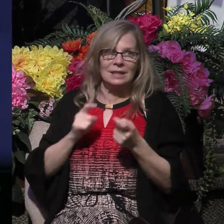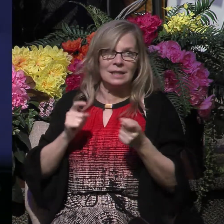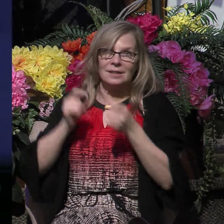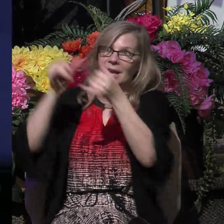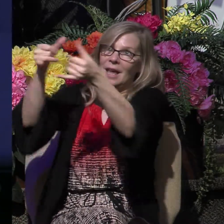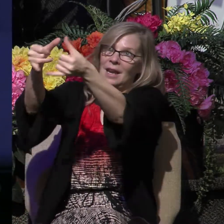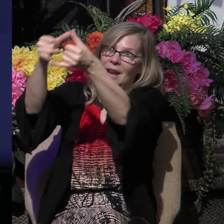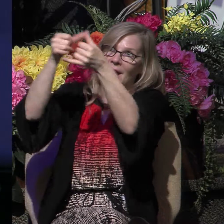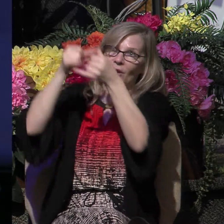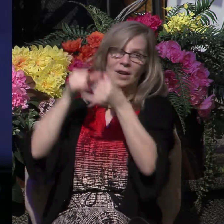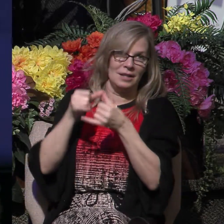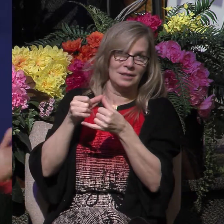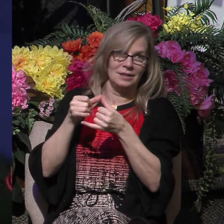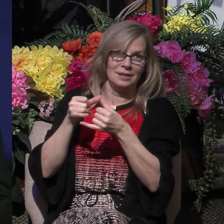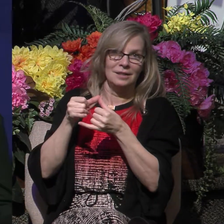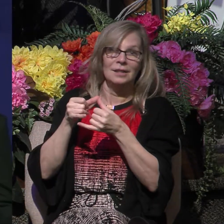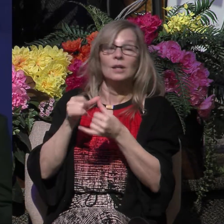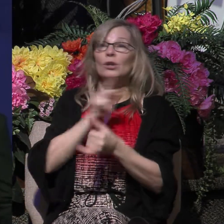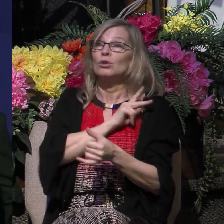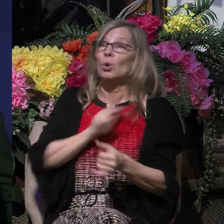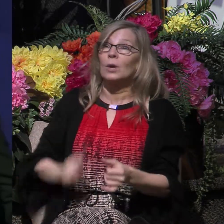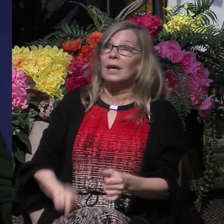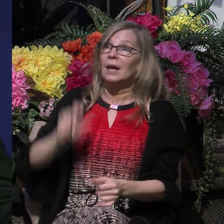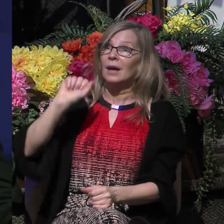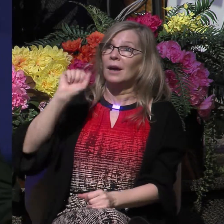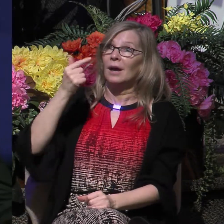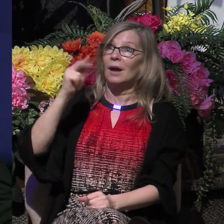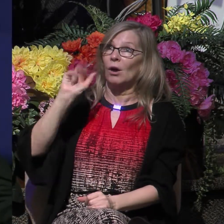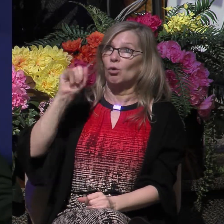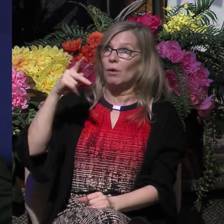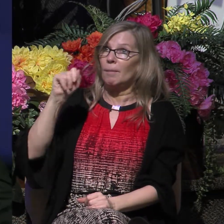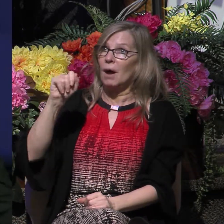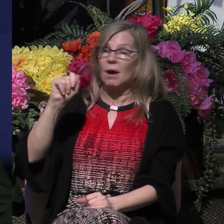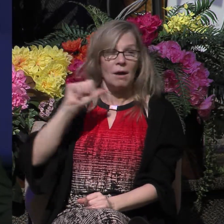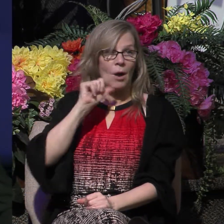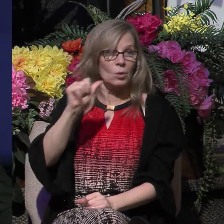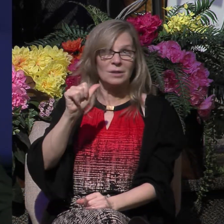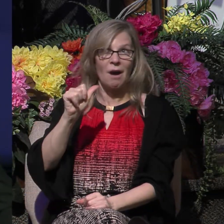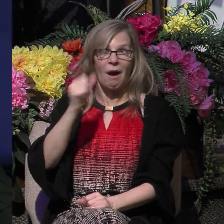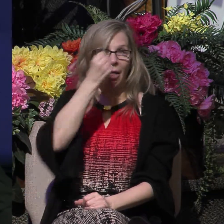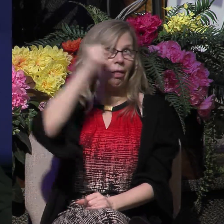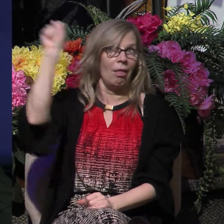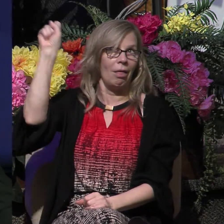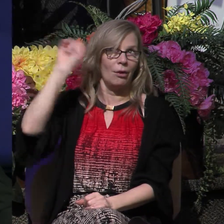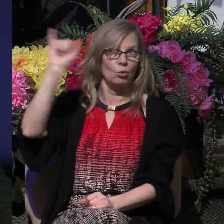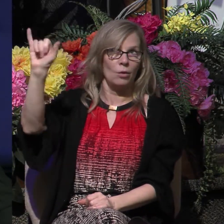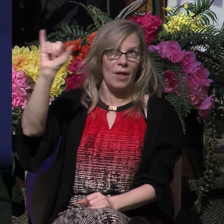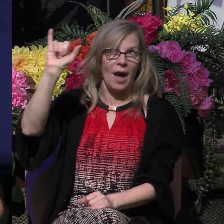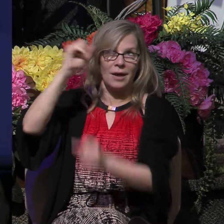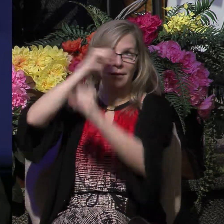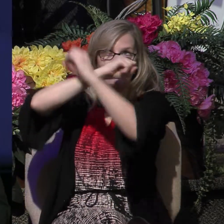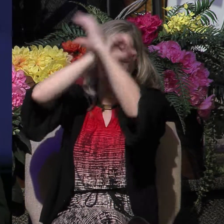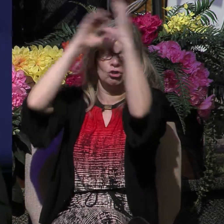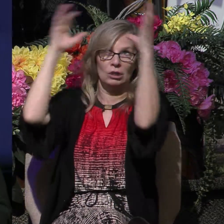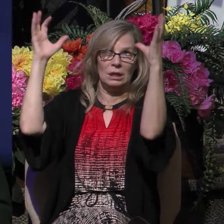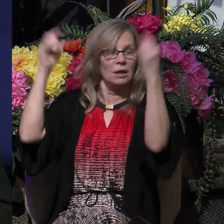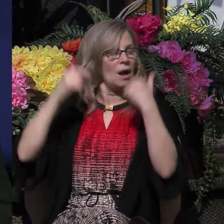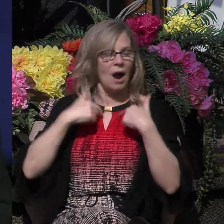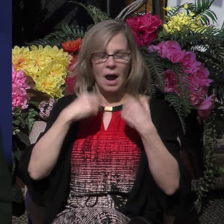faith in me. So, King Agrippa, I did not prove disobedient to this heavenly vision, but kept declaring both to those